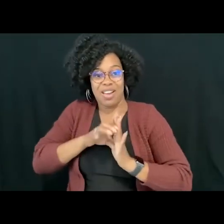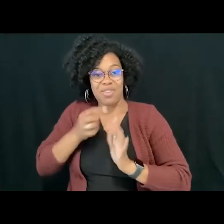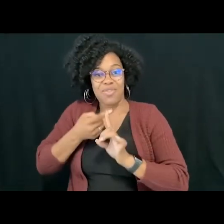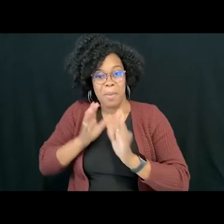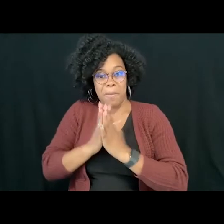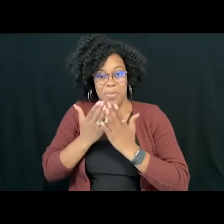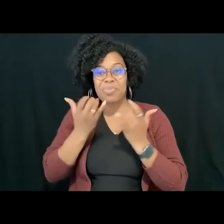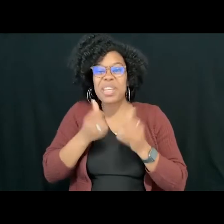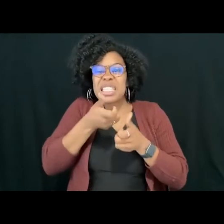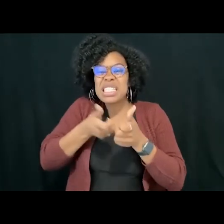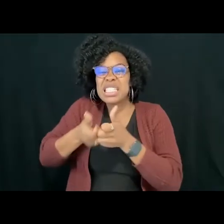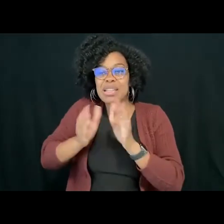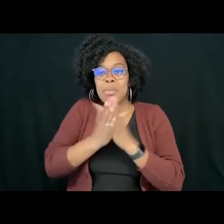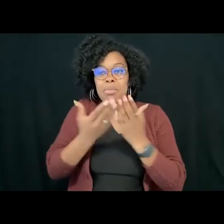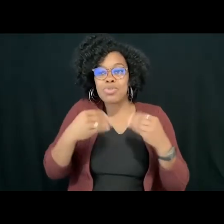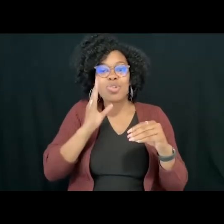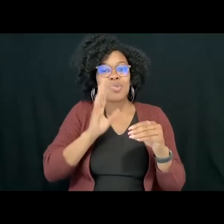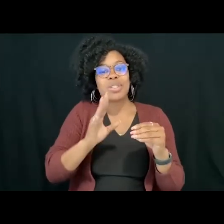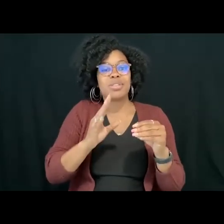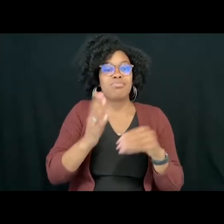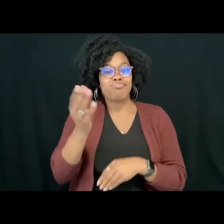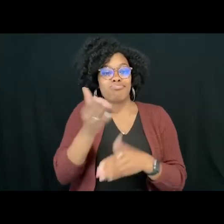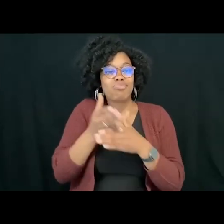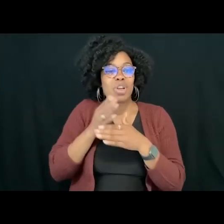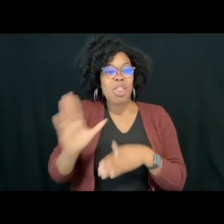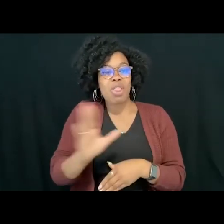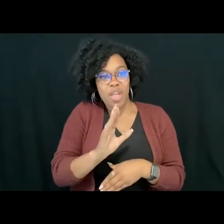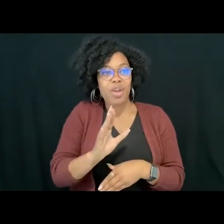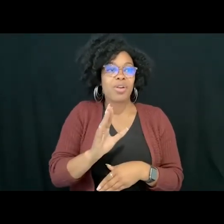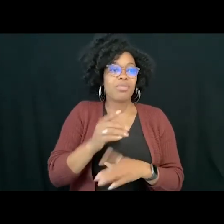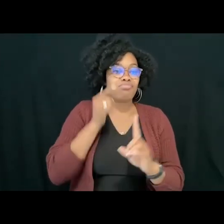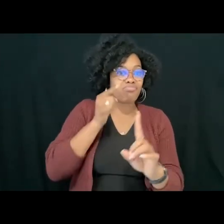bit about their missions and programming. Let's start with Sarah from Karis Books and More.